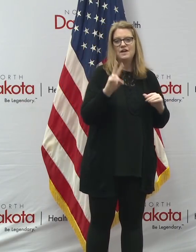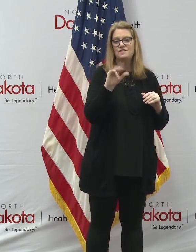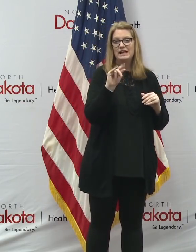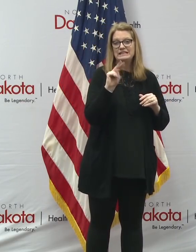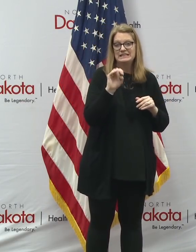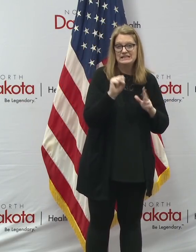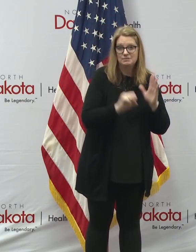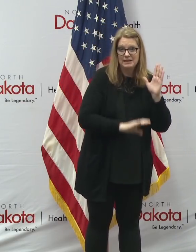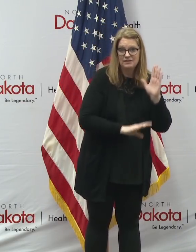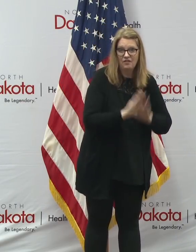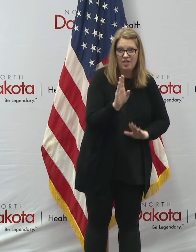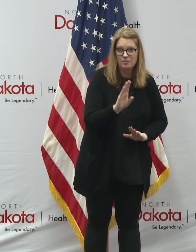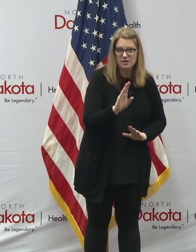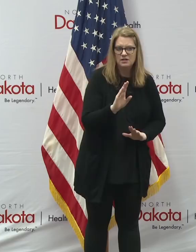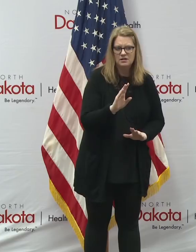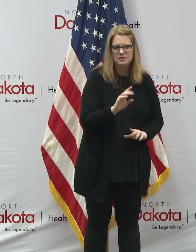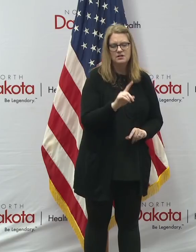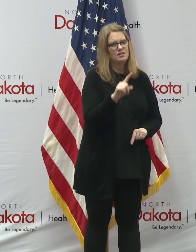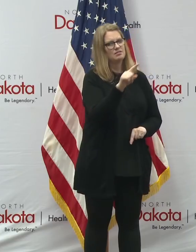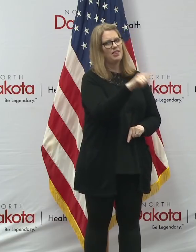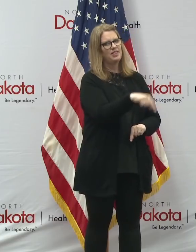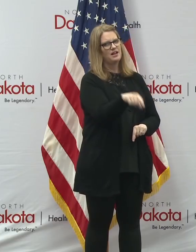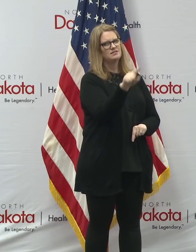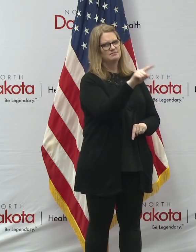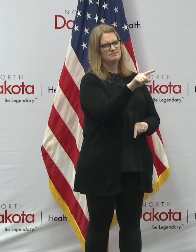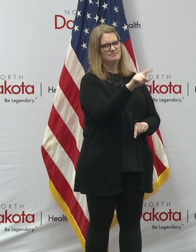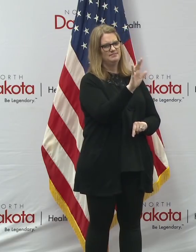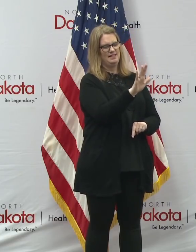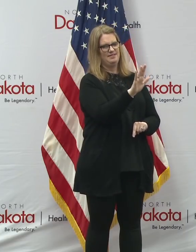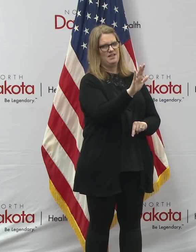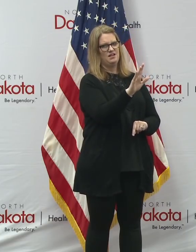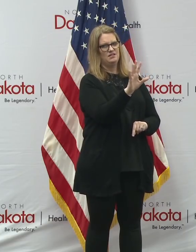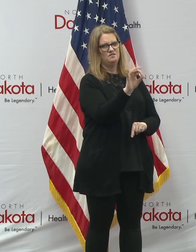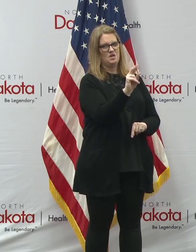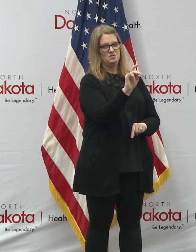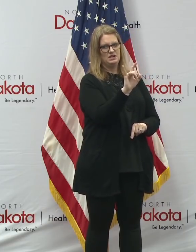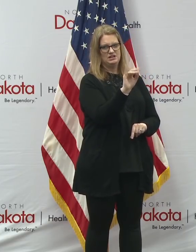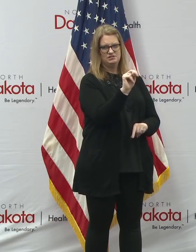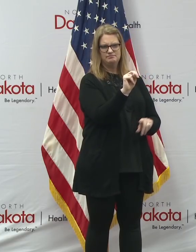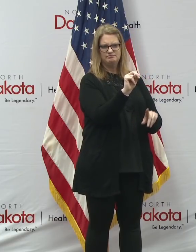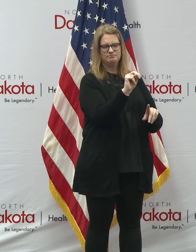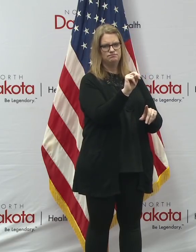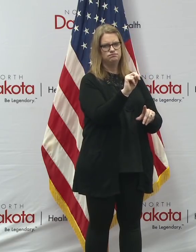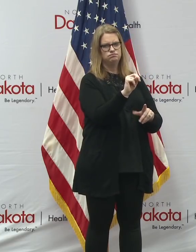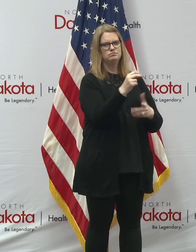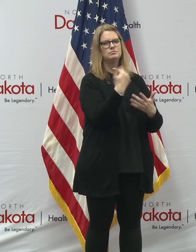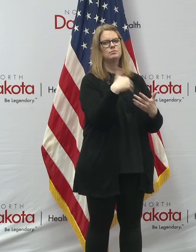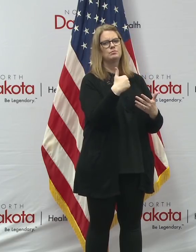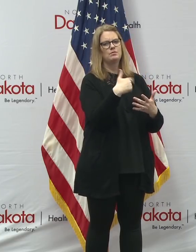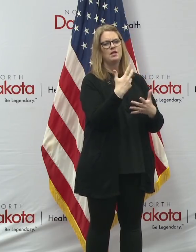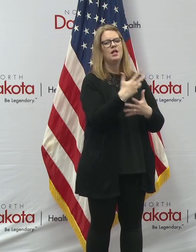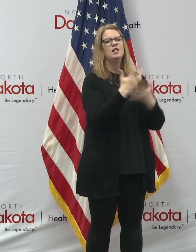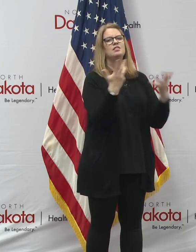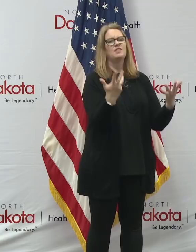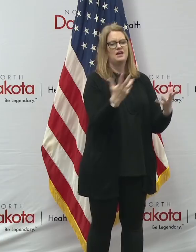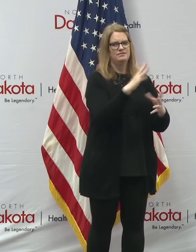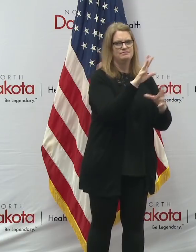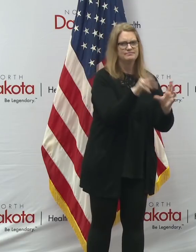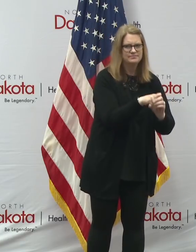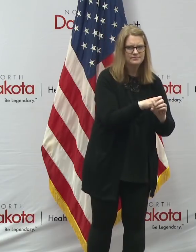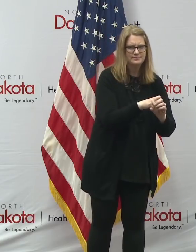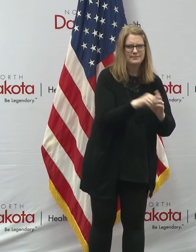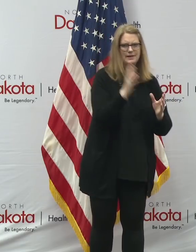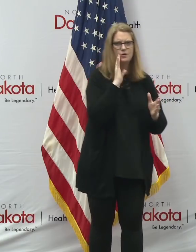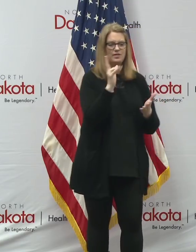developed, they'll, uh, they'll be playing a, a, a visible role because there's a, just like a, think of it like a university